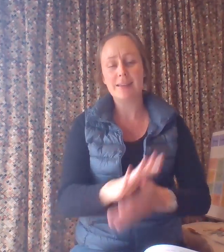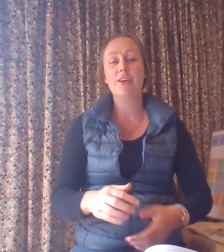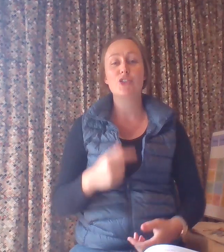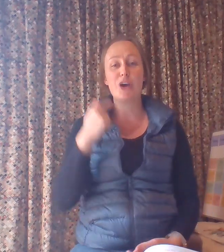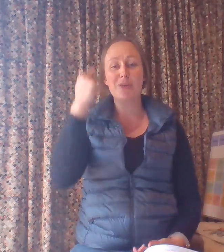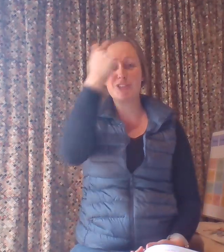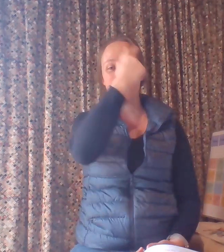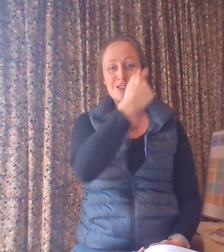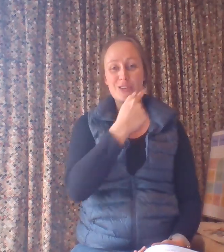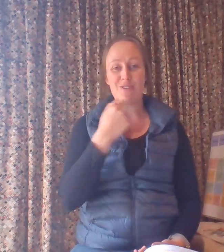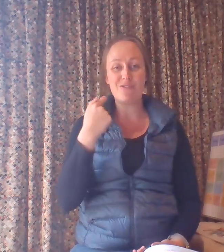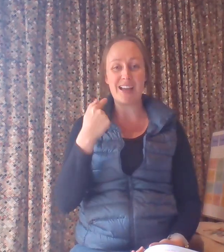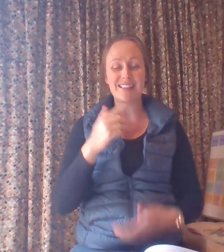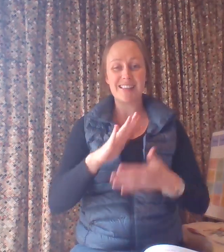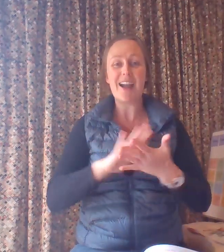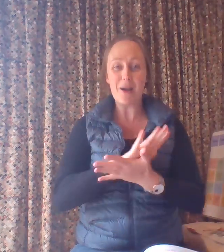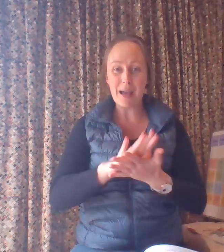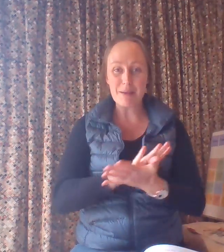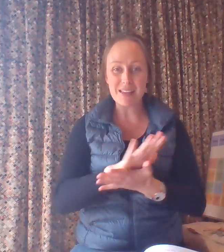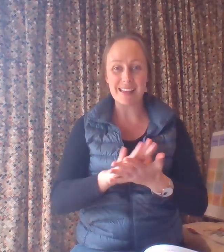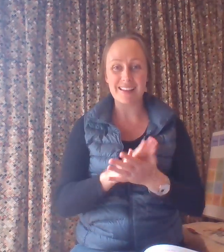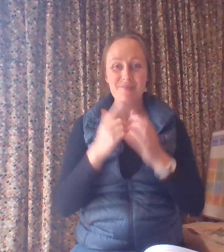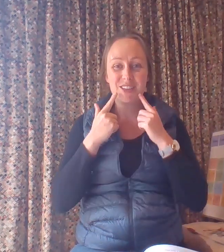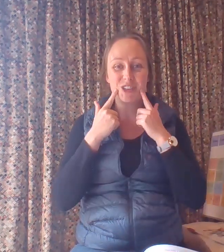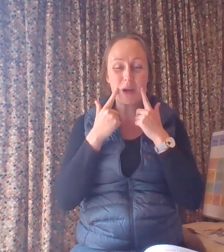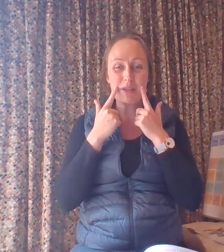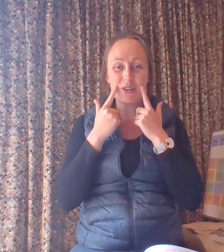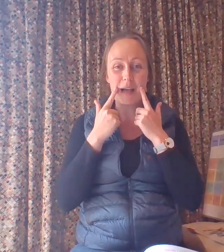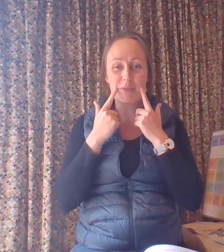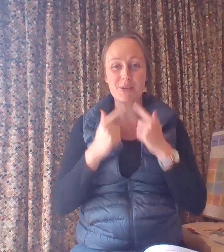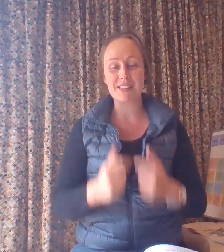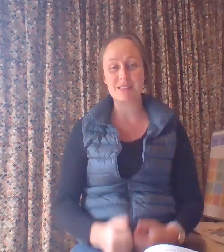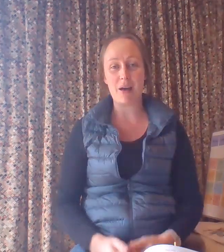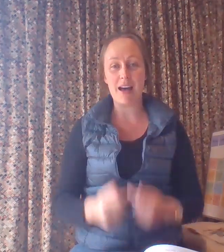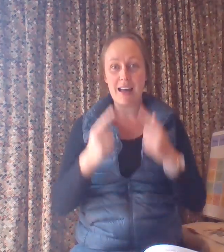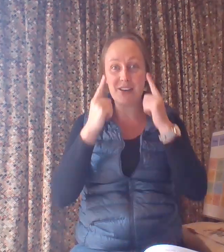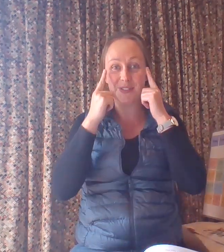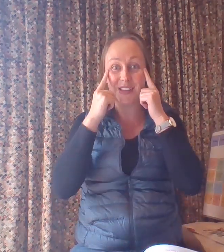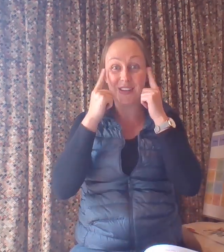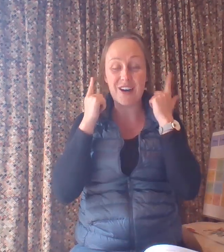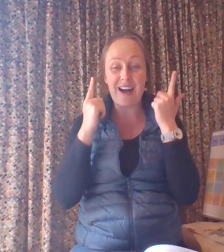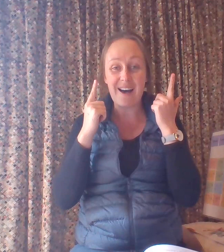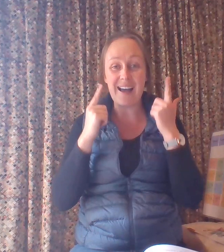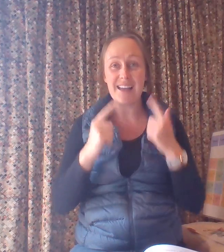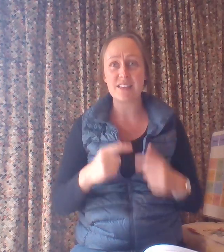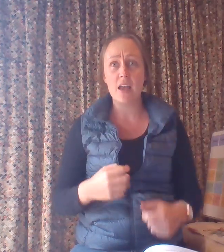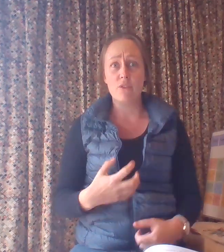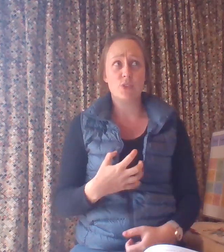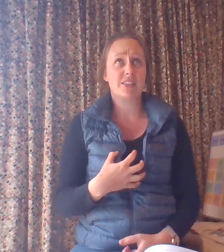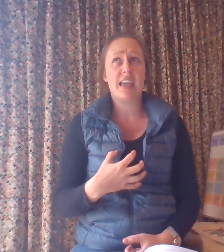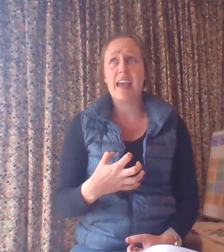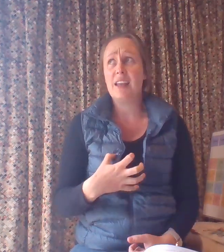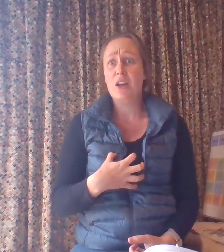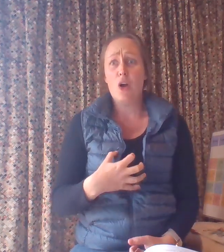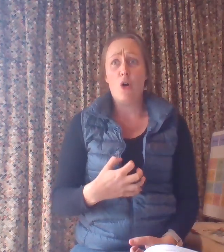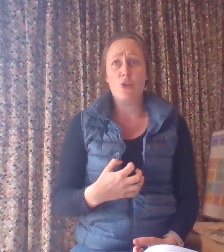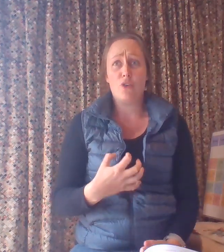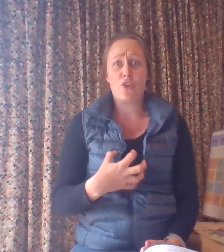So I want you to use your face and say I'm happy. Show me you're happy with a smile, with your eyes, you're scared or you're